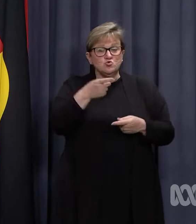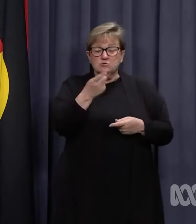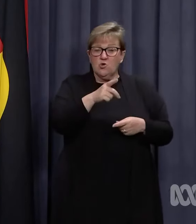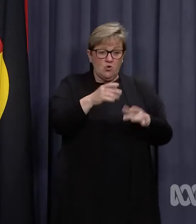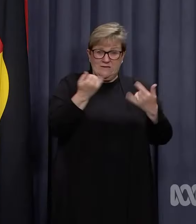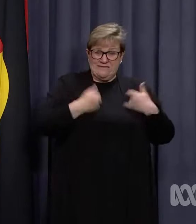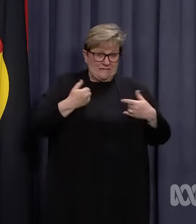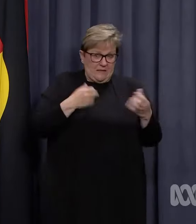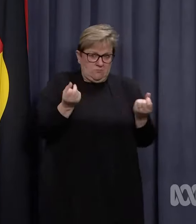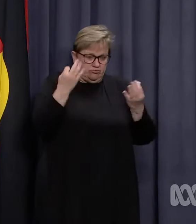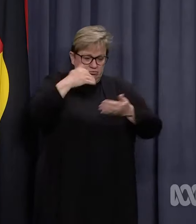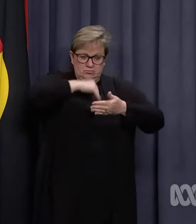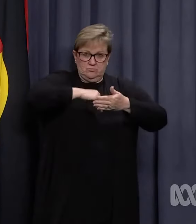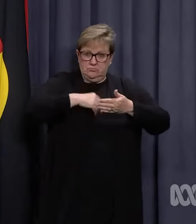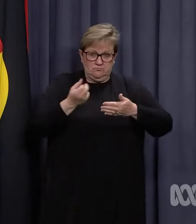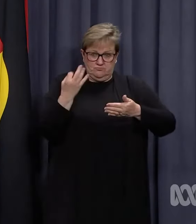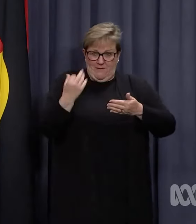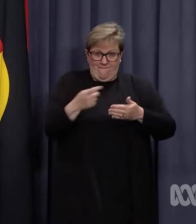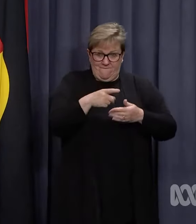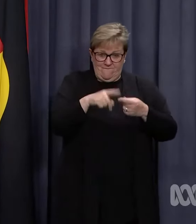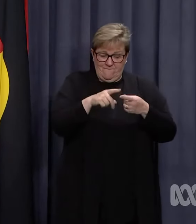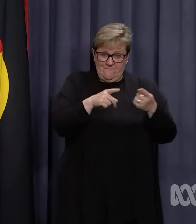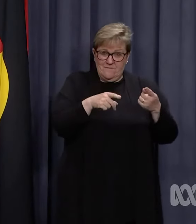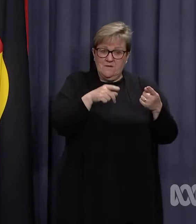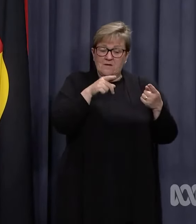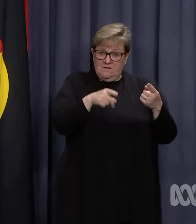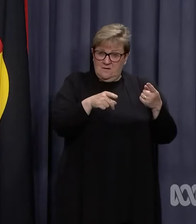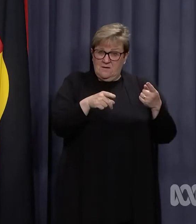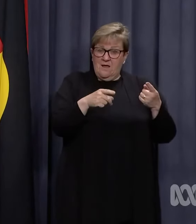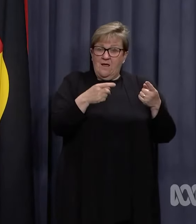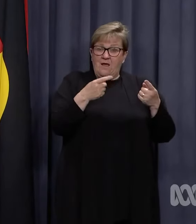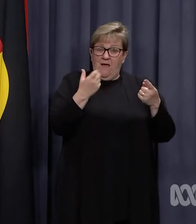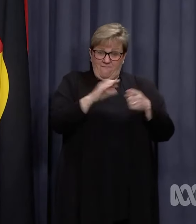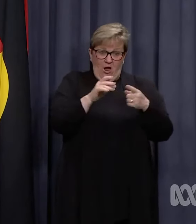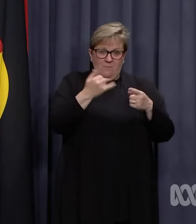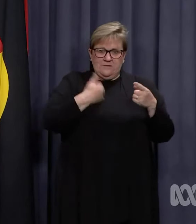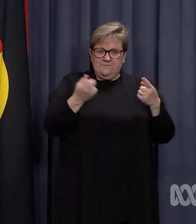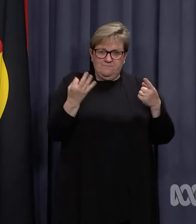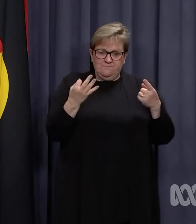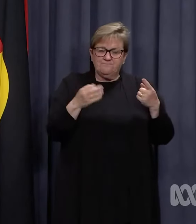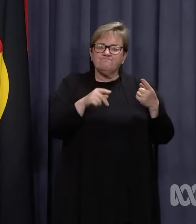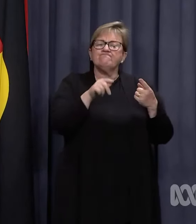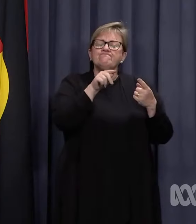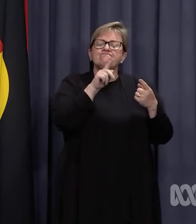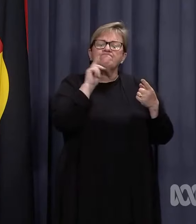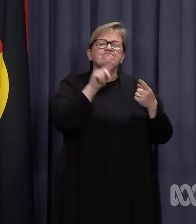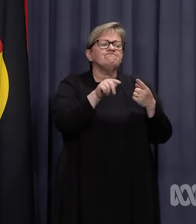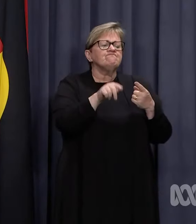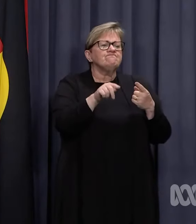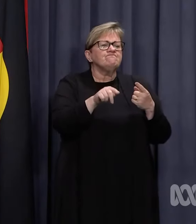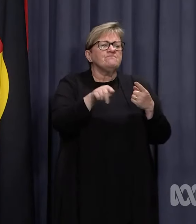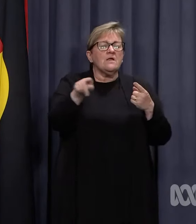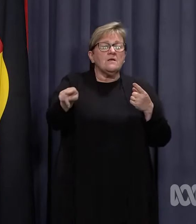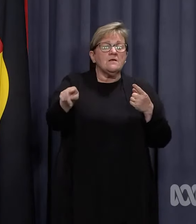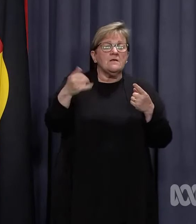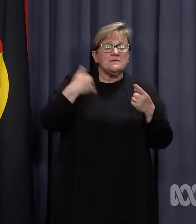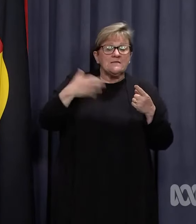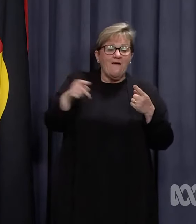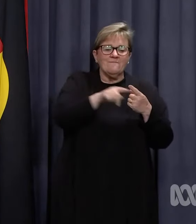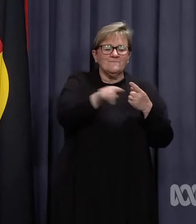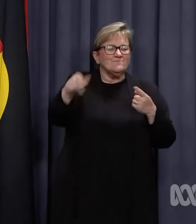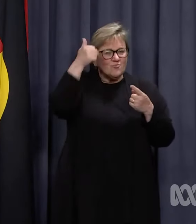displaying any symptoms of COVID-19, that is they are asymptomatic, but they've been identified as a close contact,